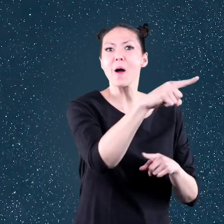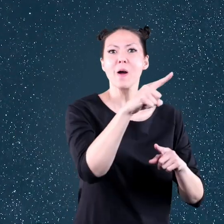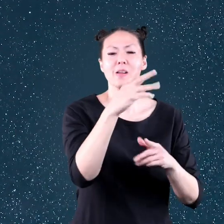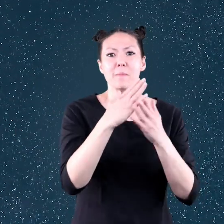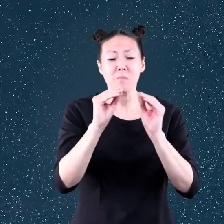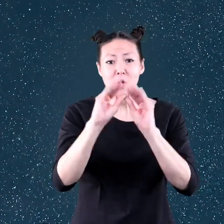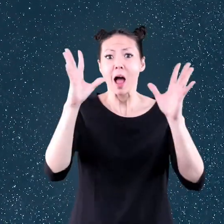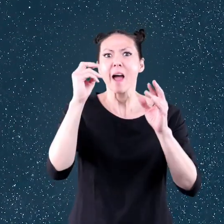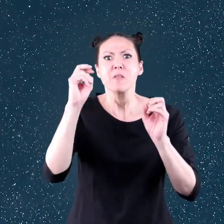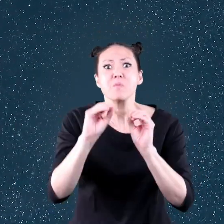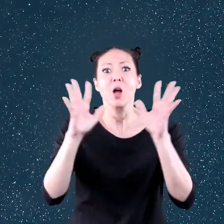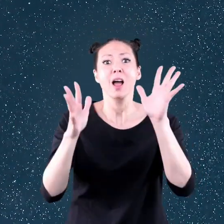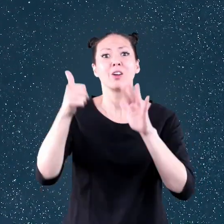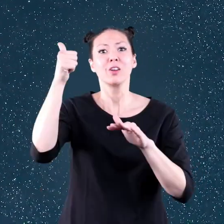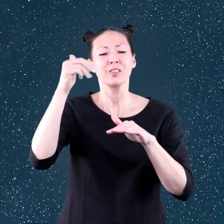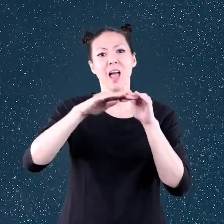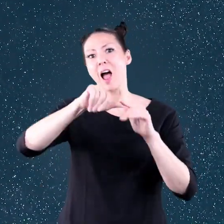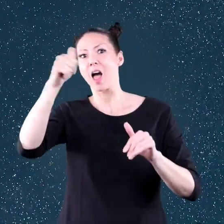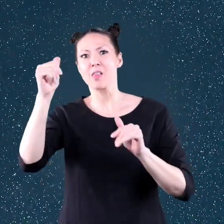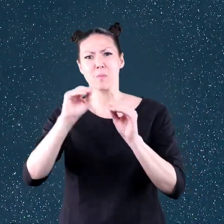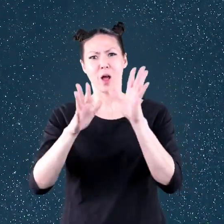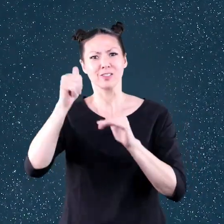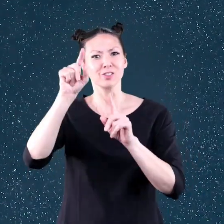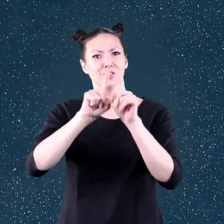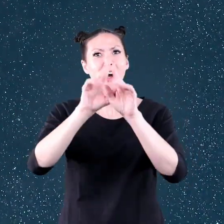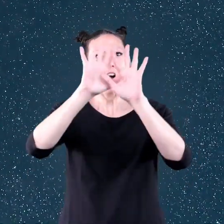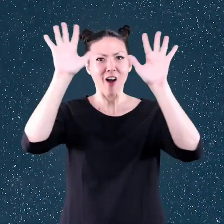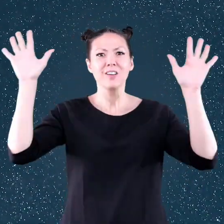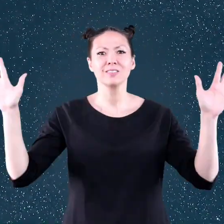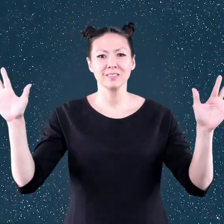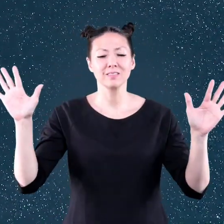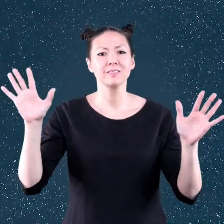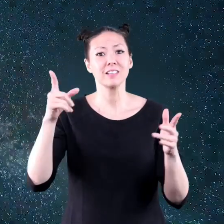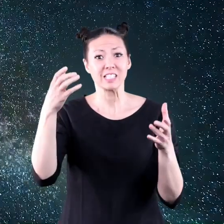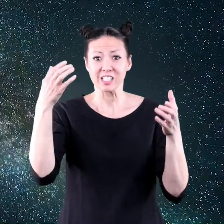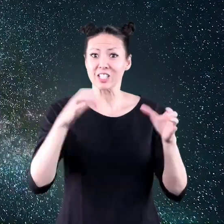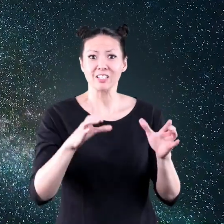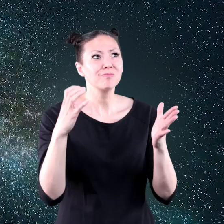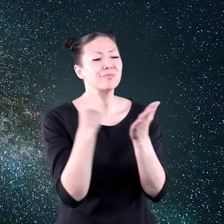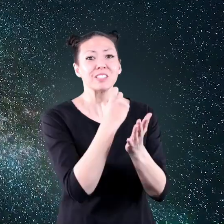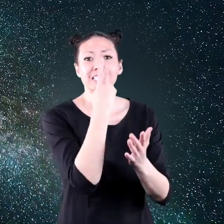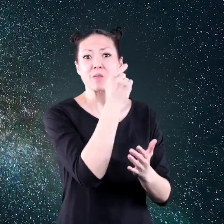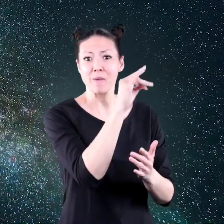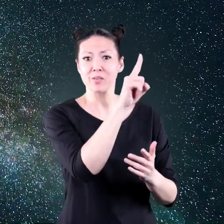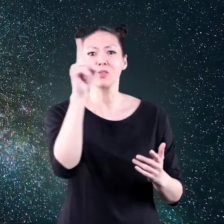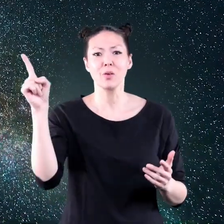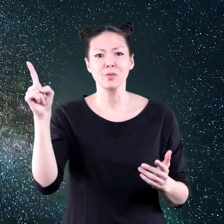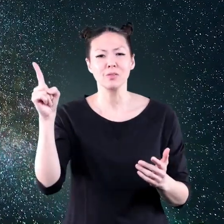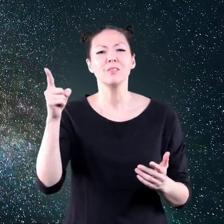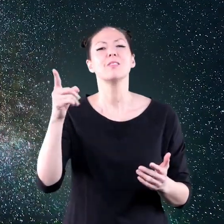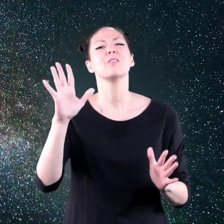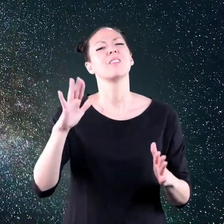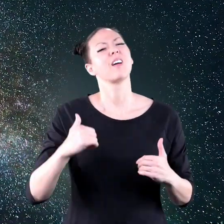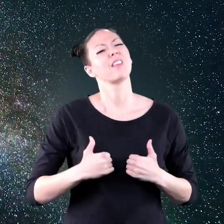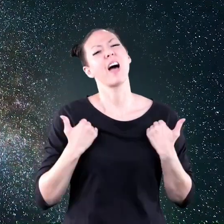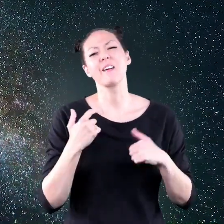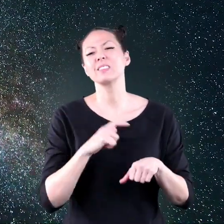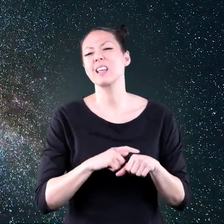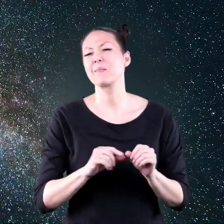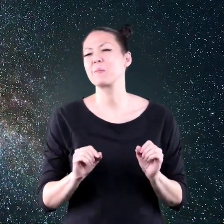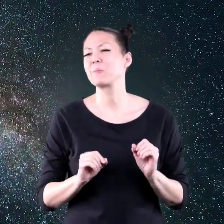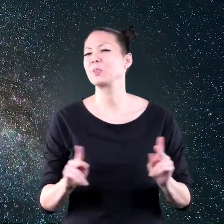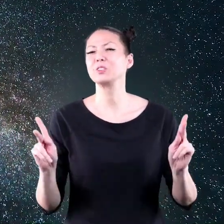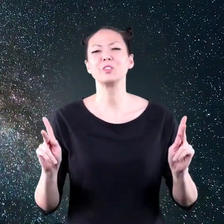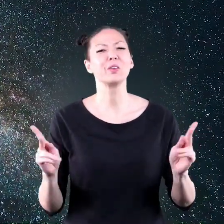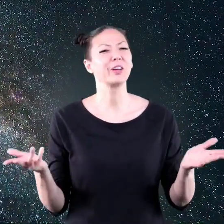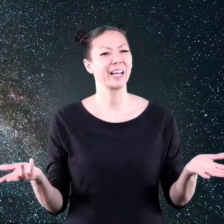comet as bright or even brighter than the brightest stars. If you get a chance to see one of those, it will be a